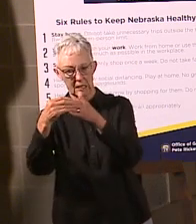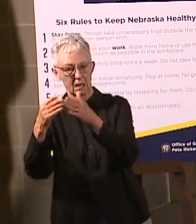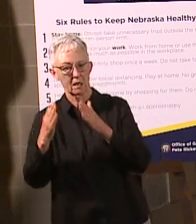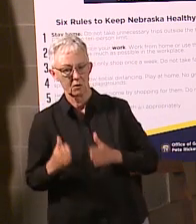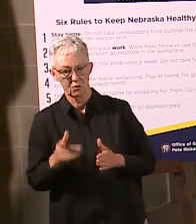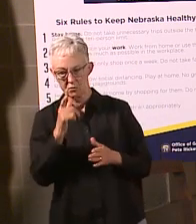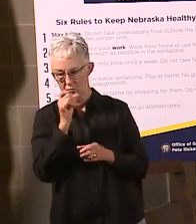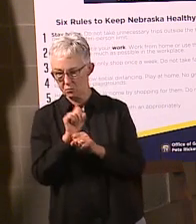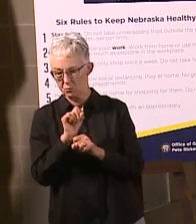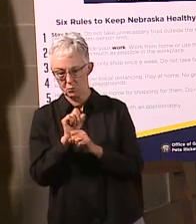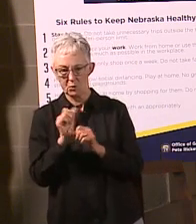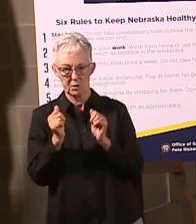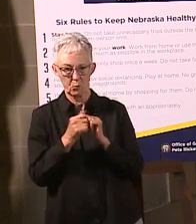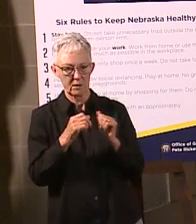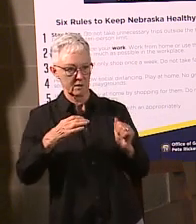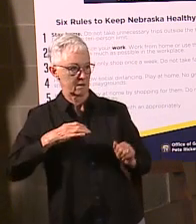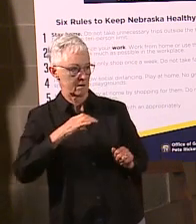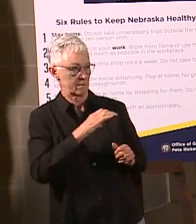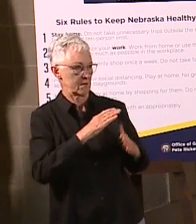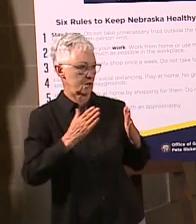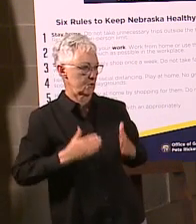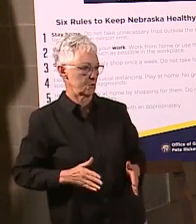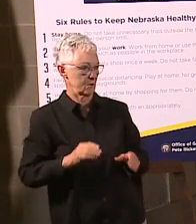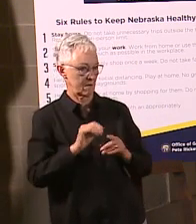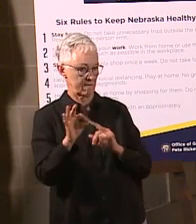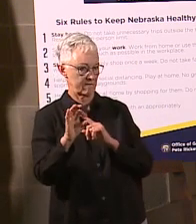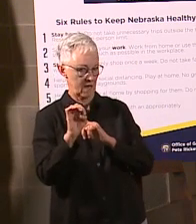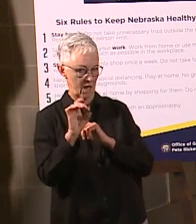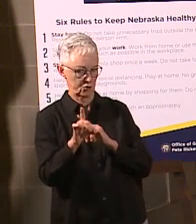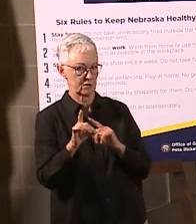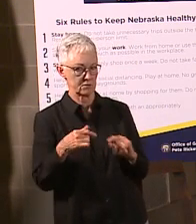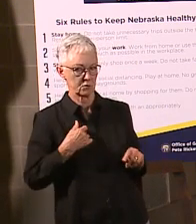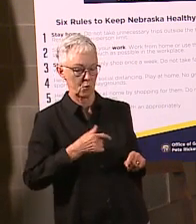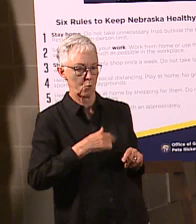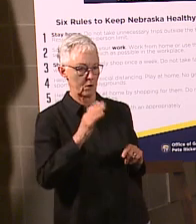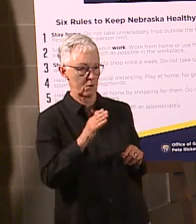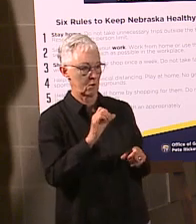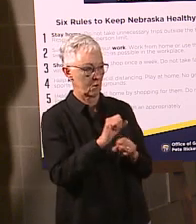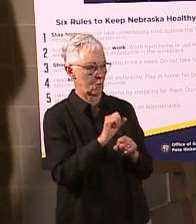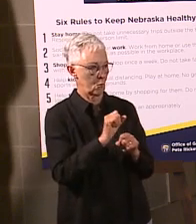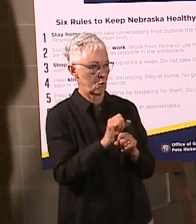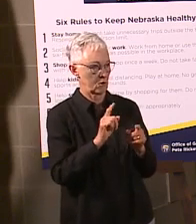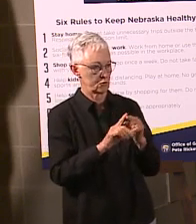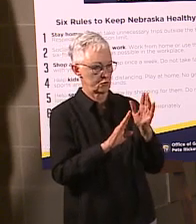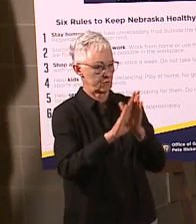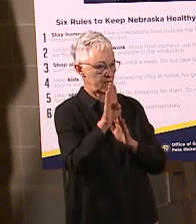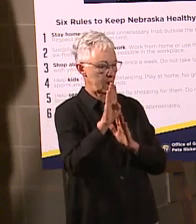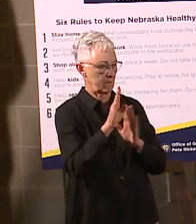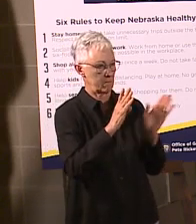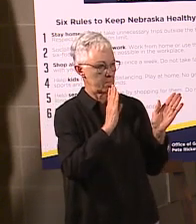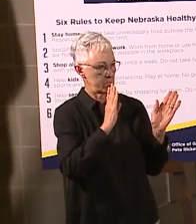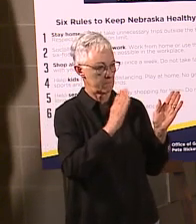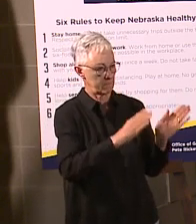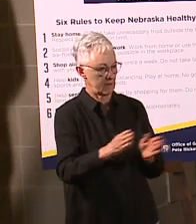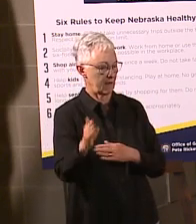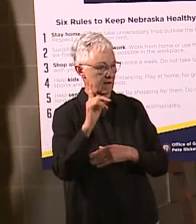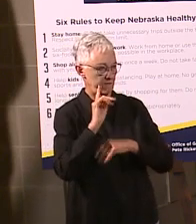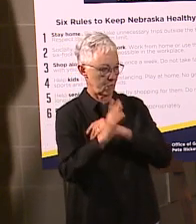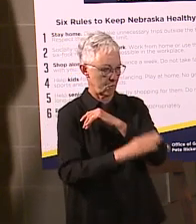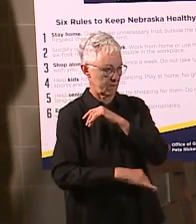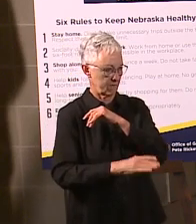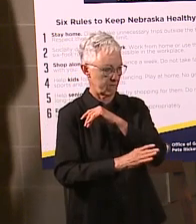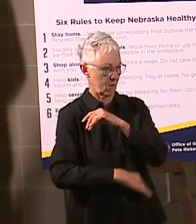So I'm confident that working together, we'll be able to put together a plan for kids to come back to school in the fall. Michael from the Dakota County Star